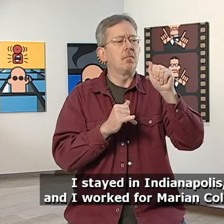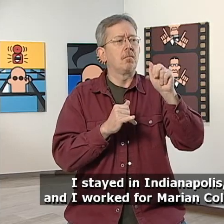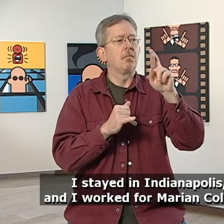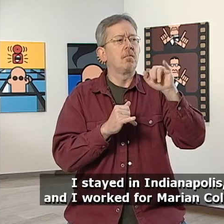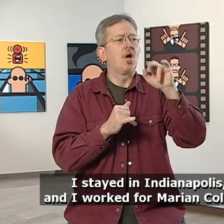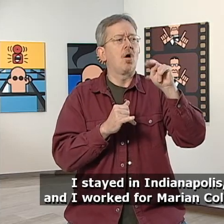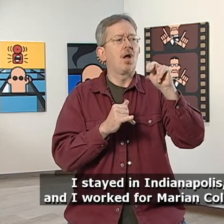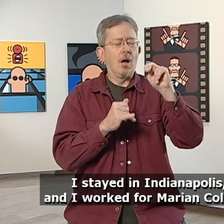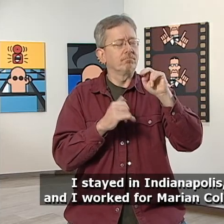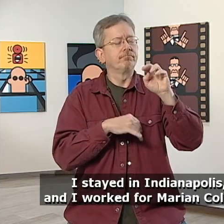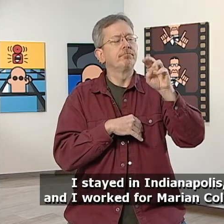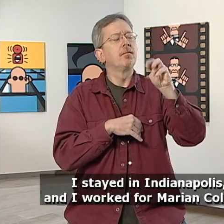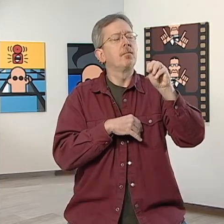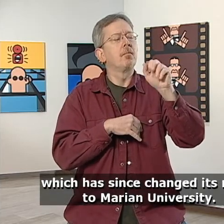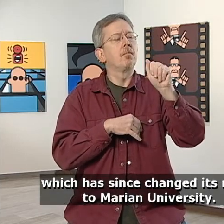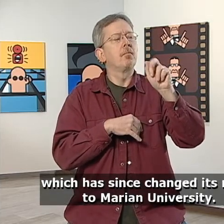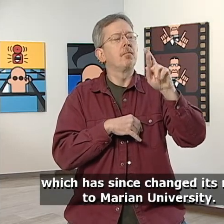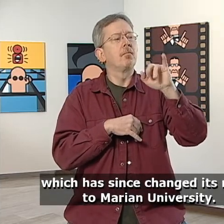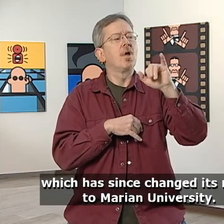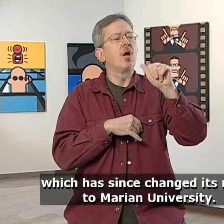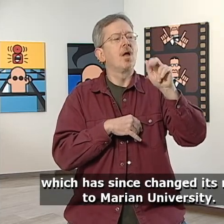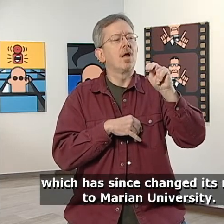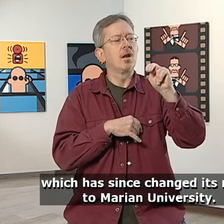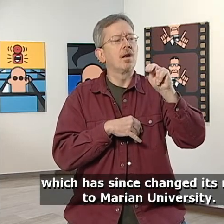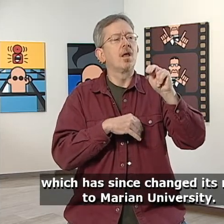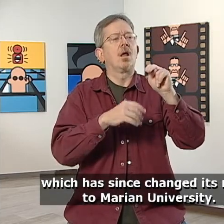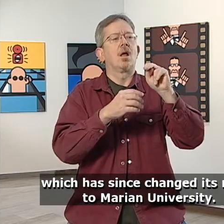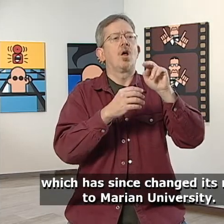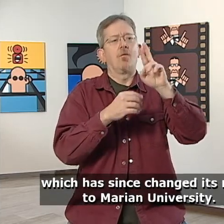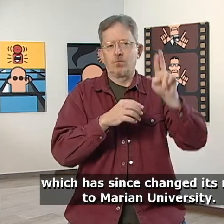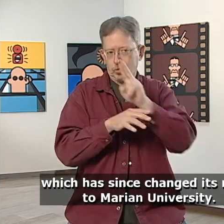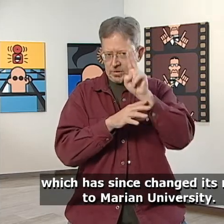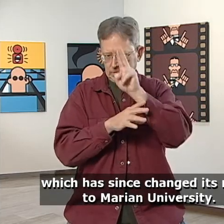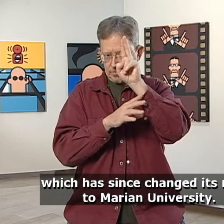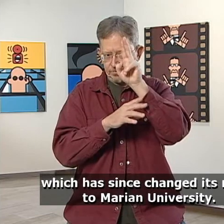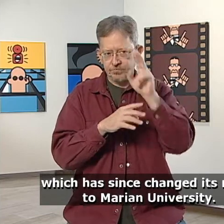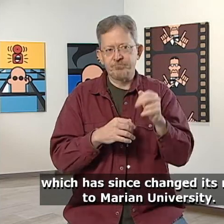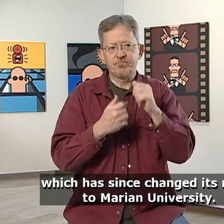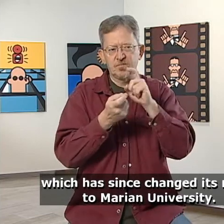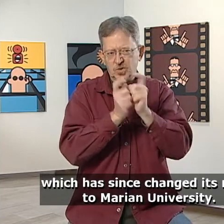And I worked for Marion College, which has since changed its name to Marion University.